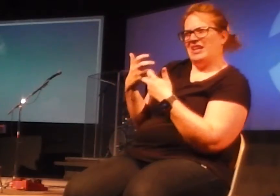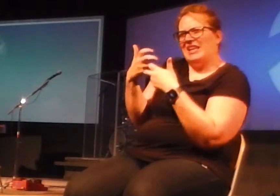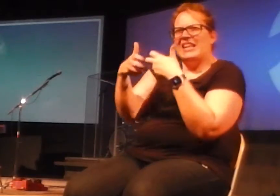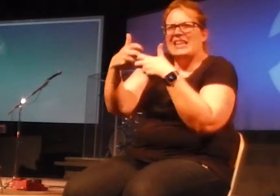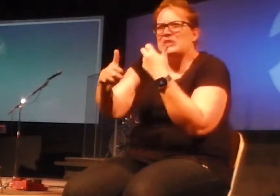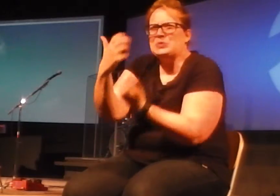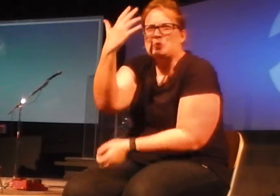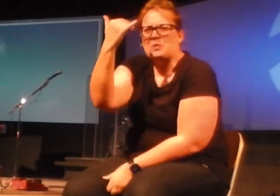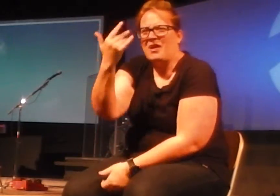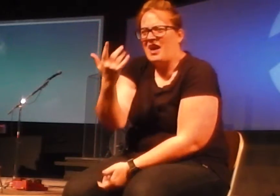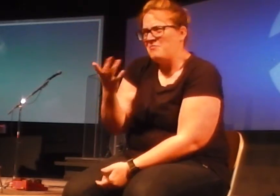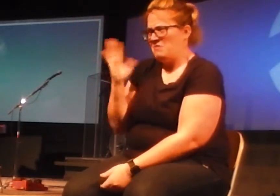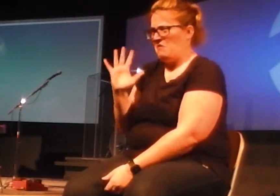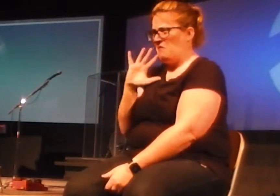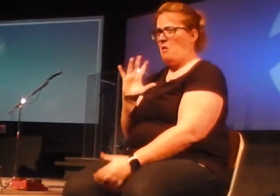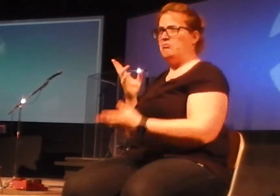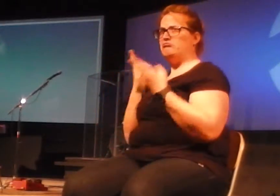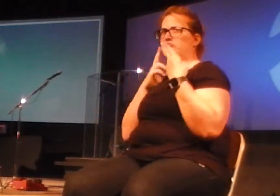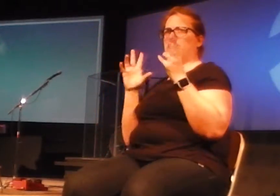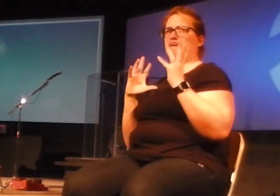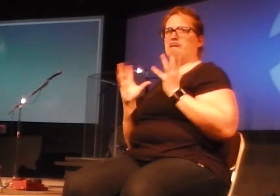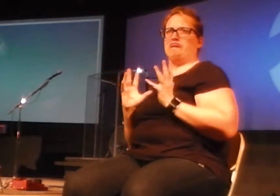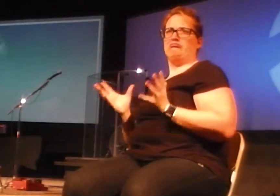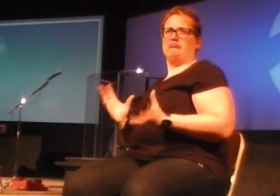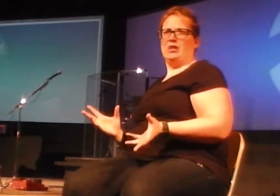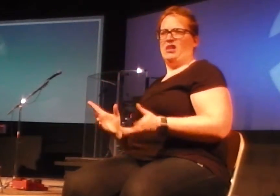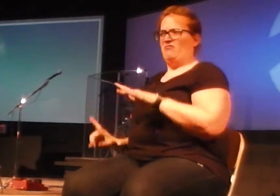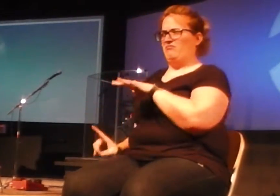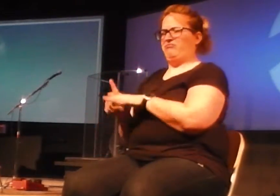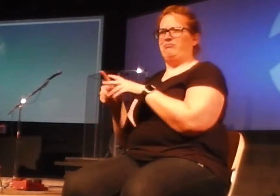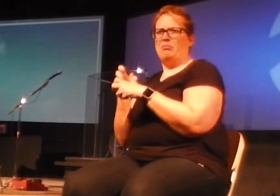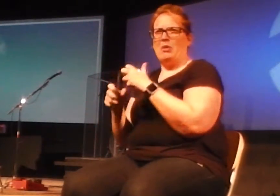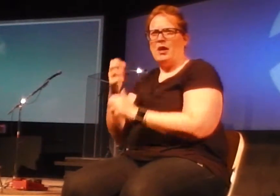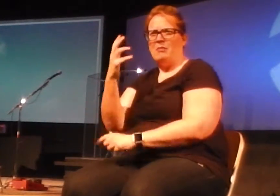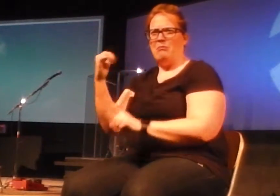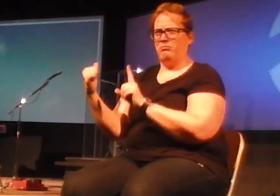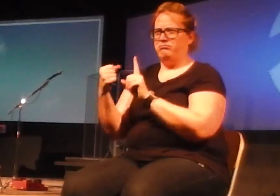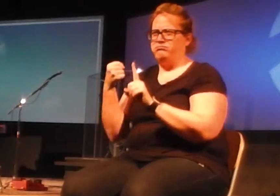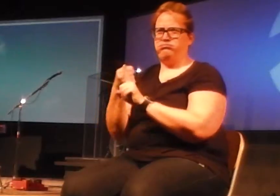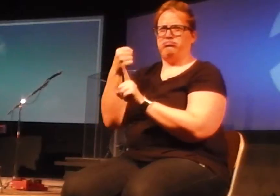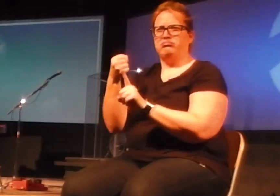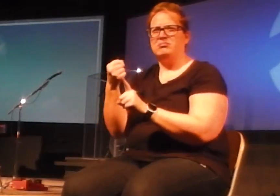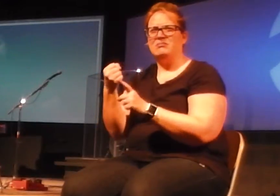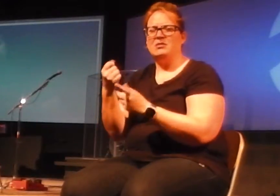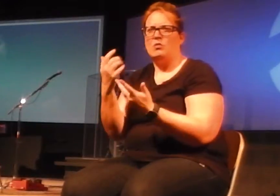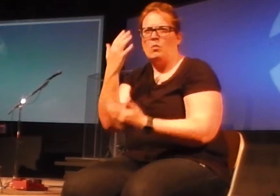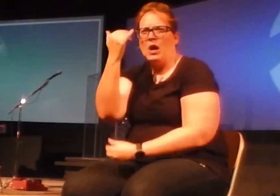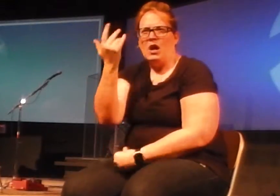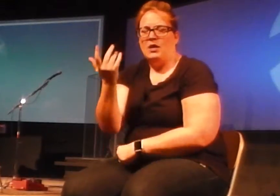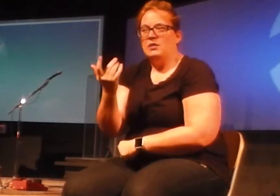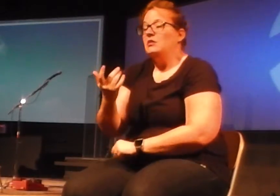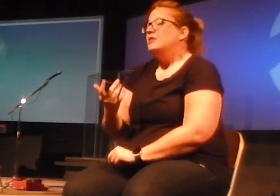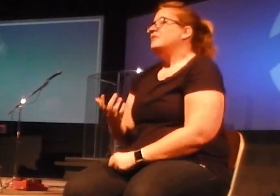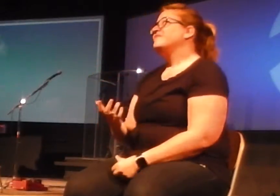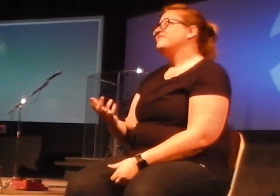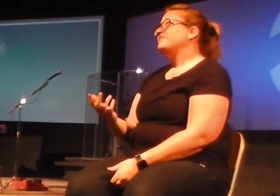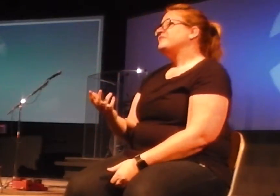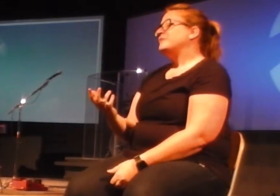apparently hadn't been in a problem like this up to this point. So why today? Why was that such a problem? And she said, well, the day